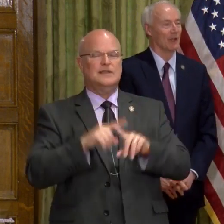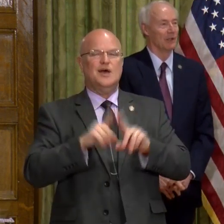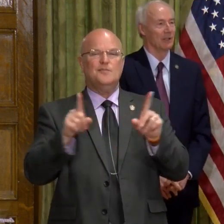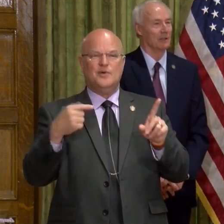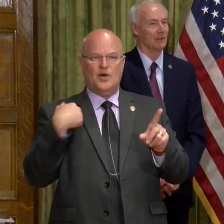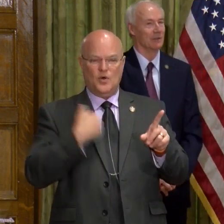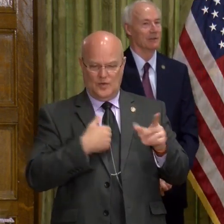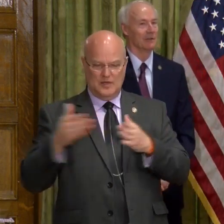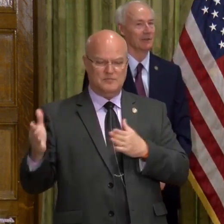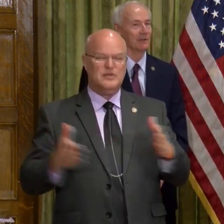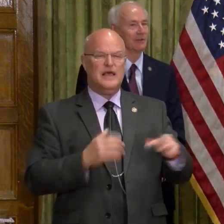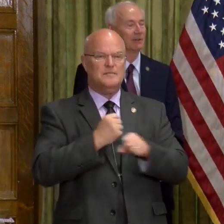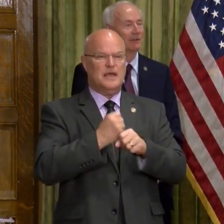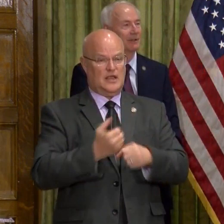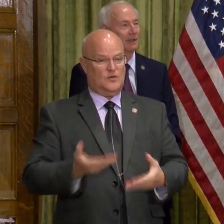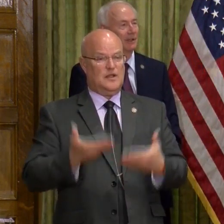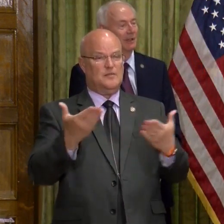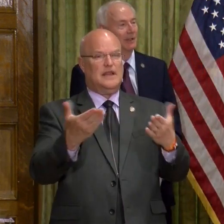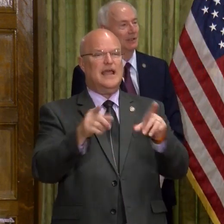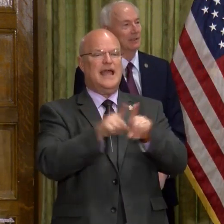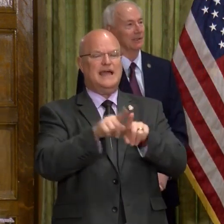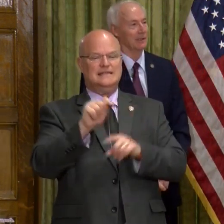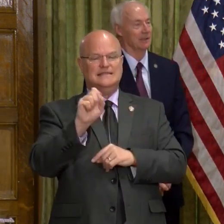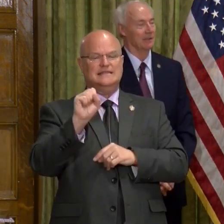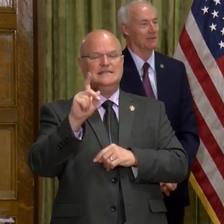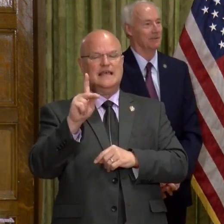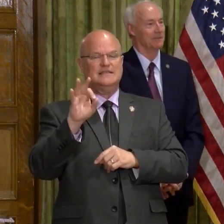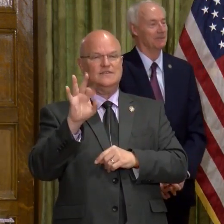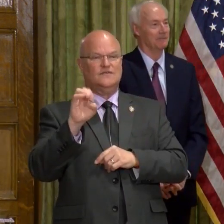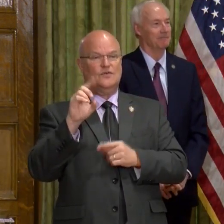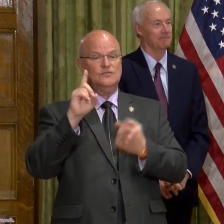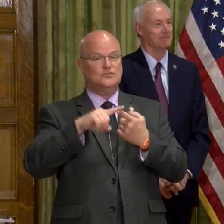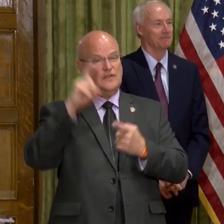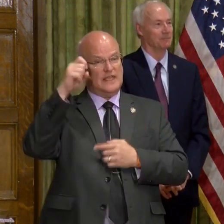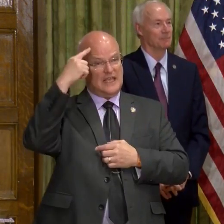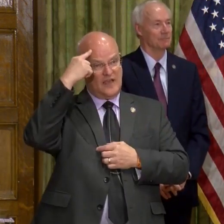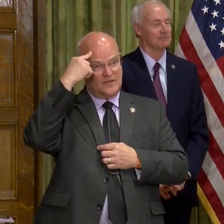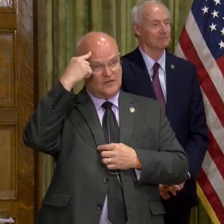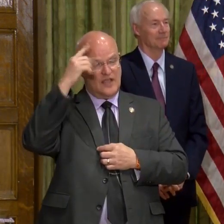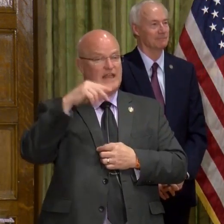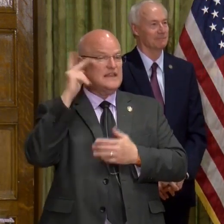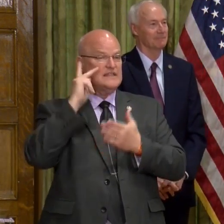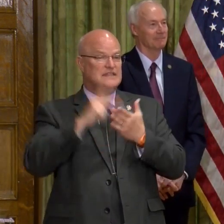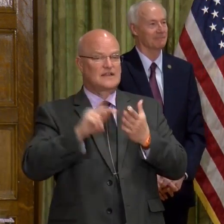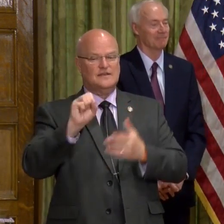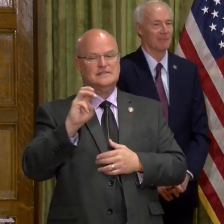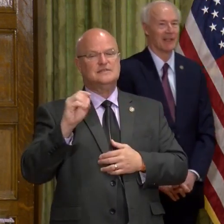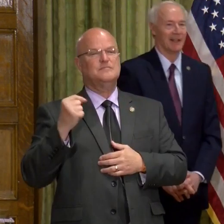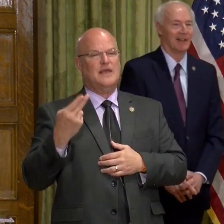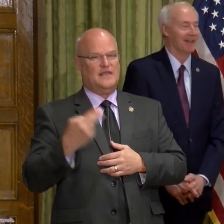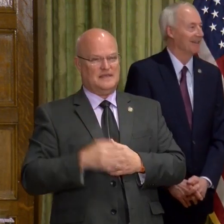we do plan on making some recommendations as a task force to the governor and to Secretary Smith.